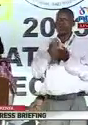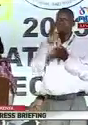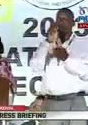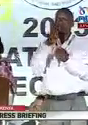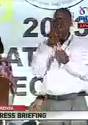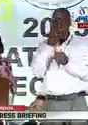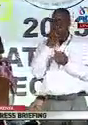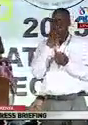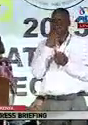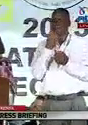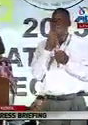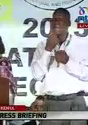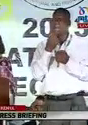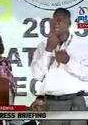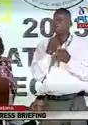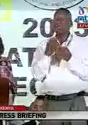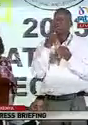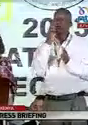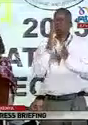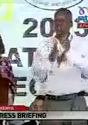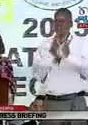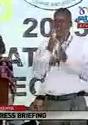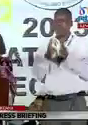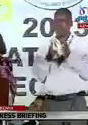Kiapi, 44,